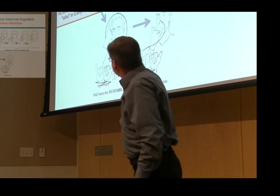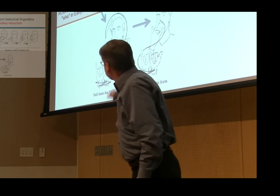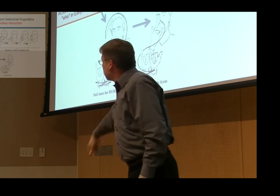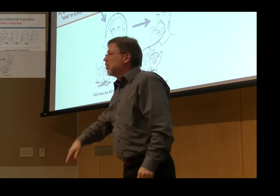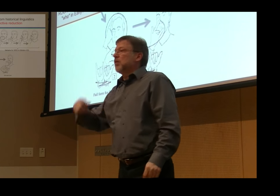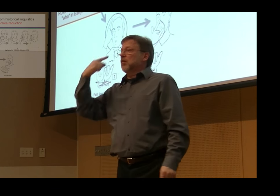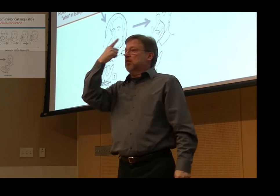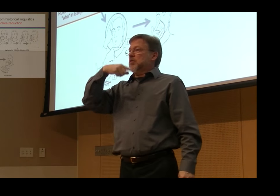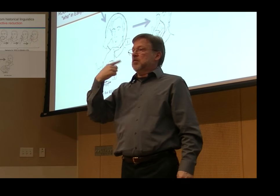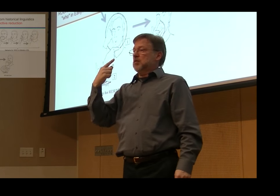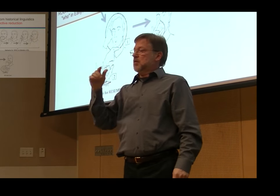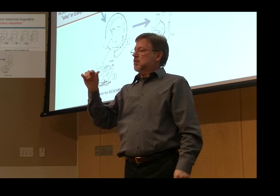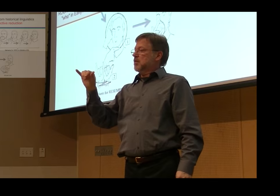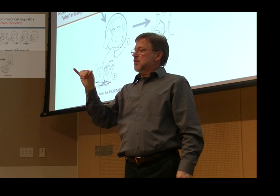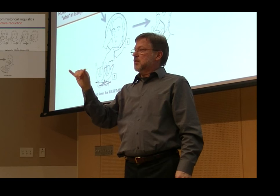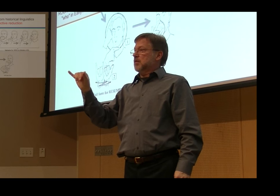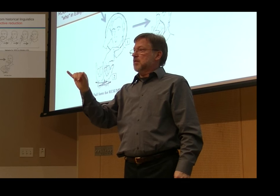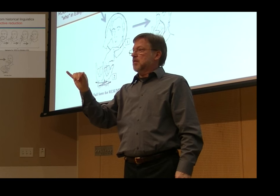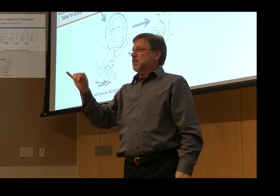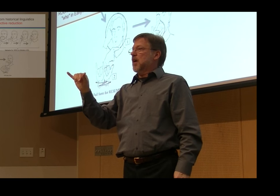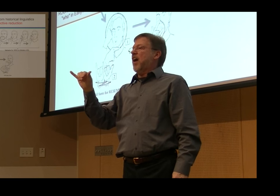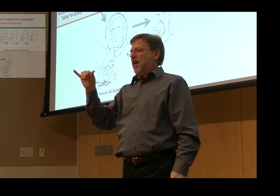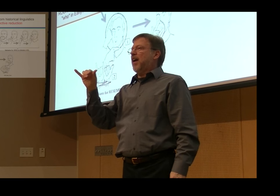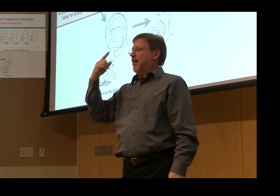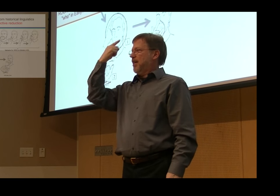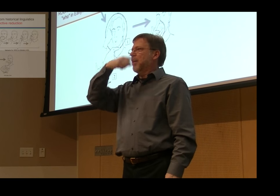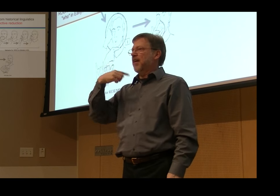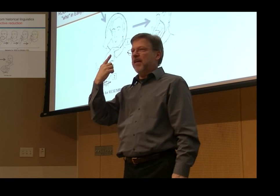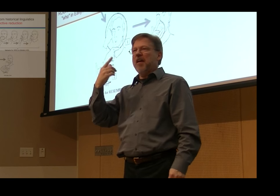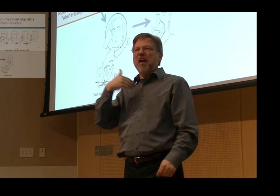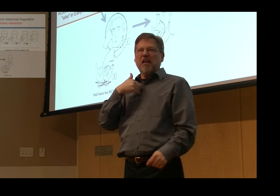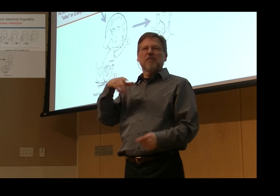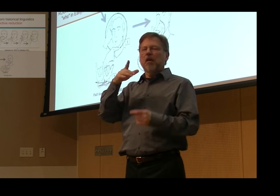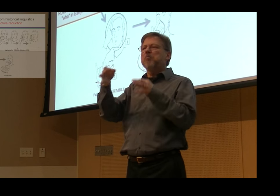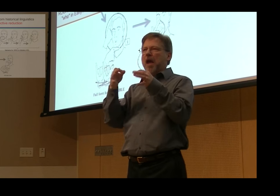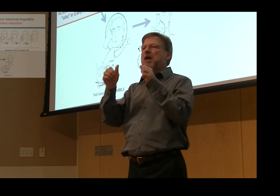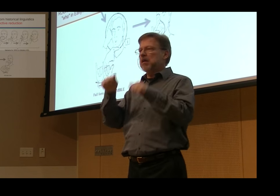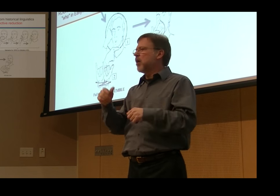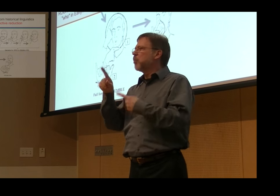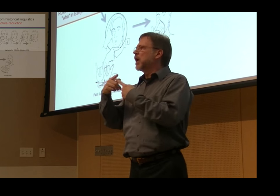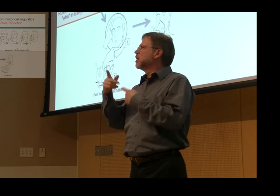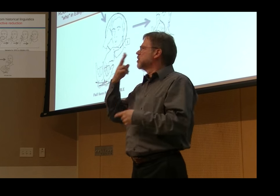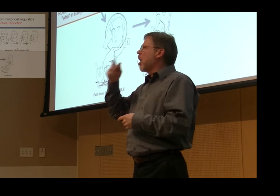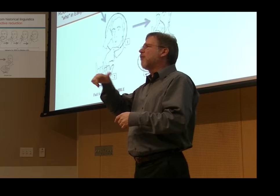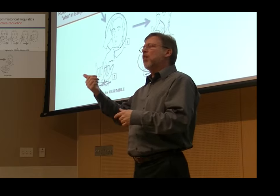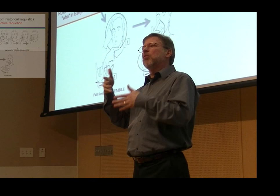Let's look at other uses of face or who from 1910. You can say